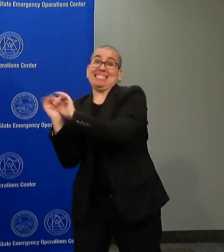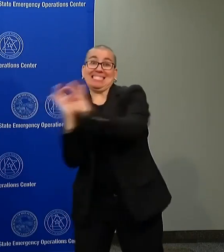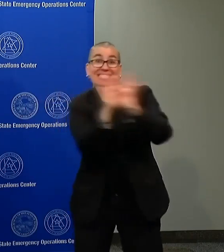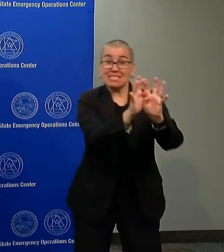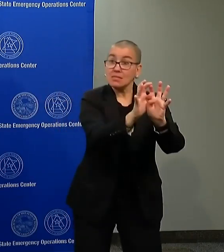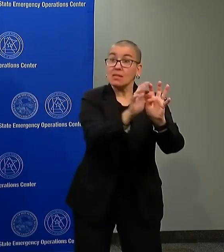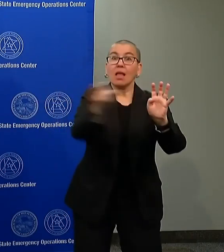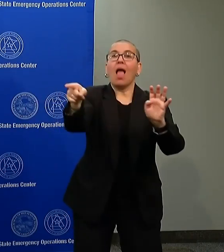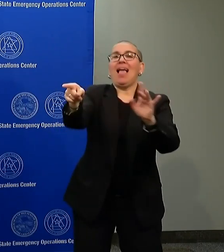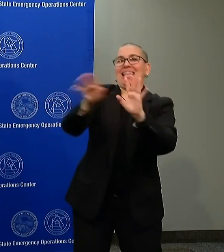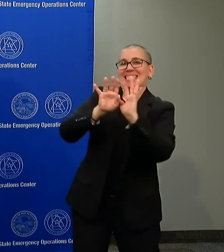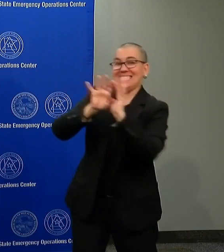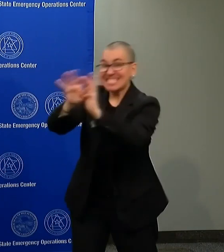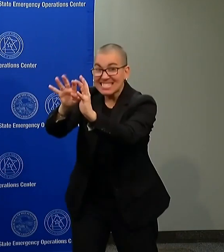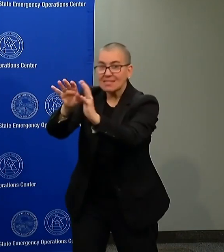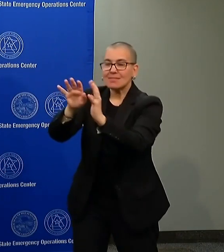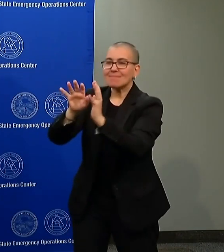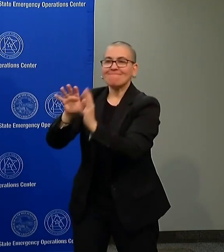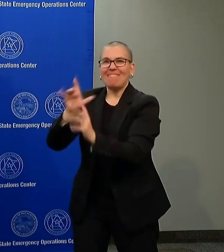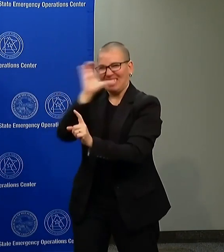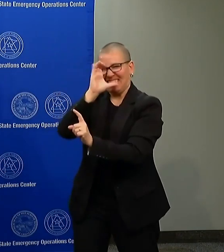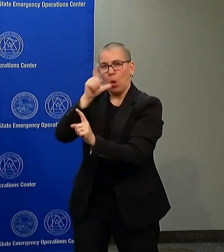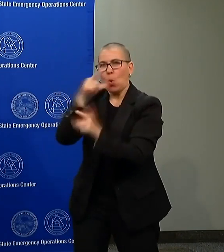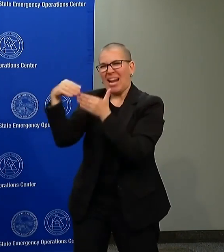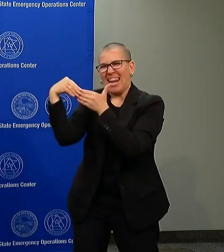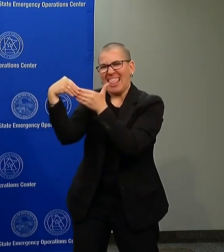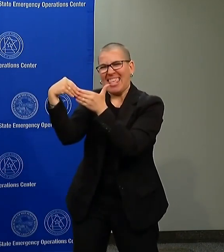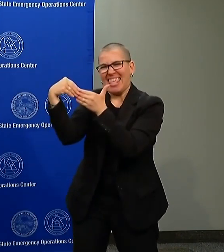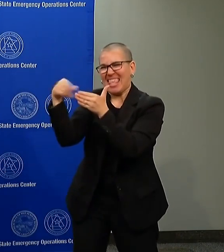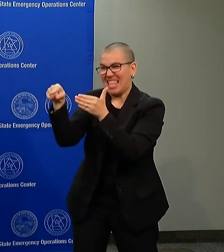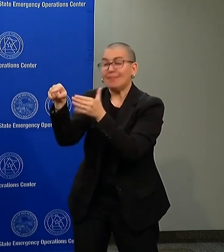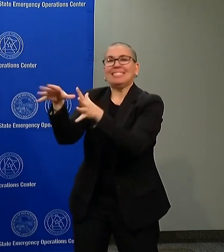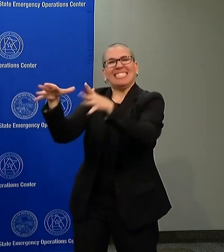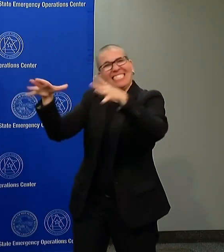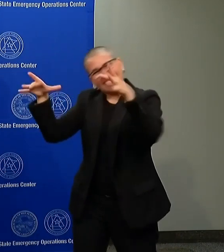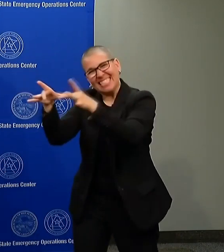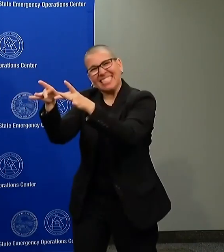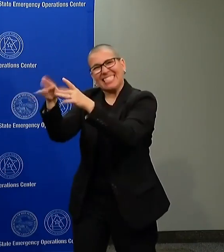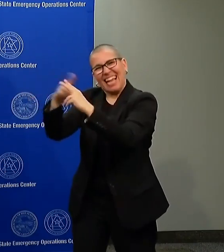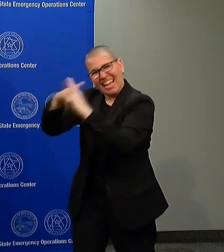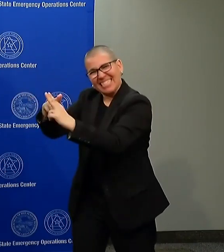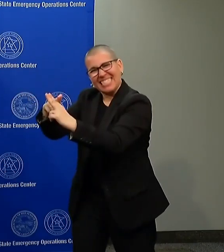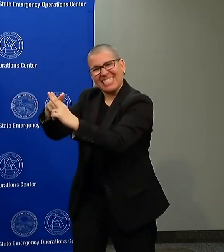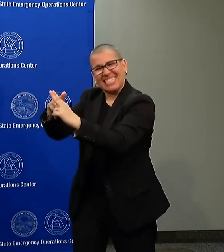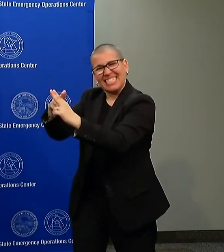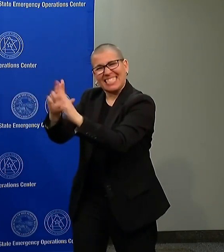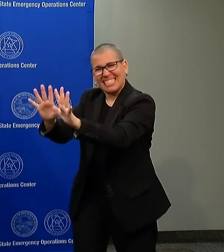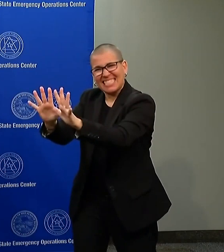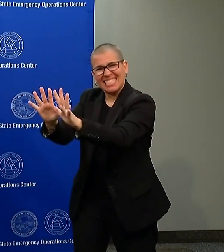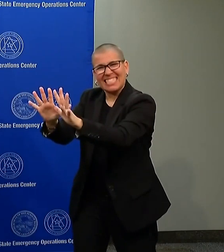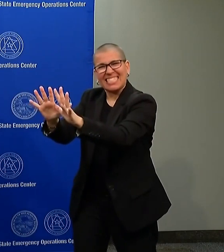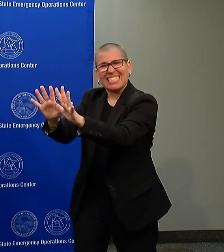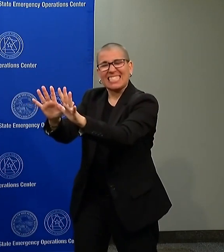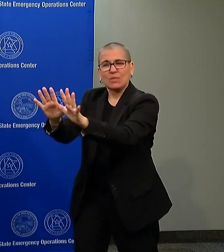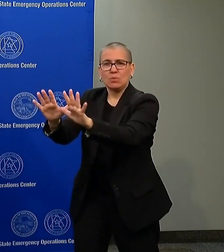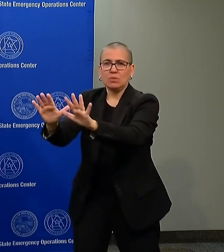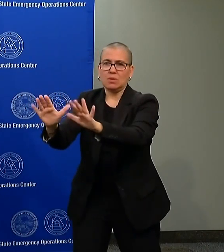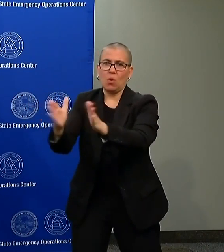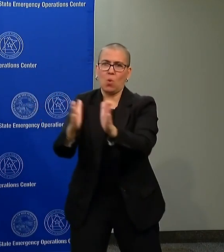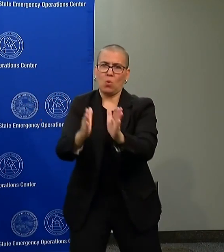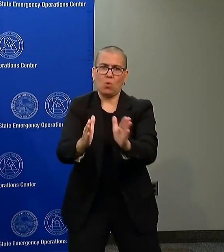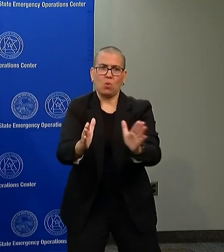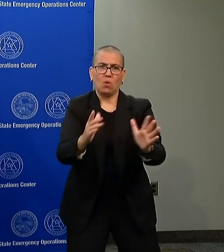quickly as possible that they have, is to protect life, property, and restore that order. But they will bring